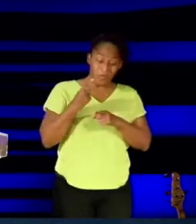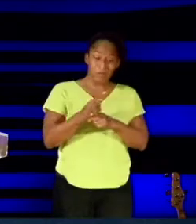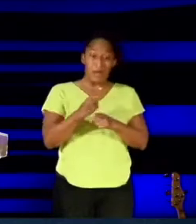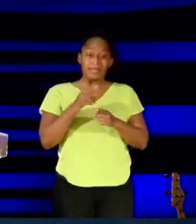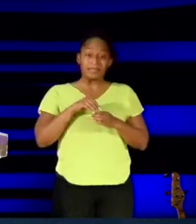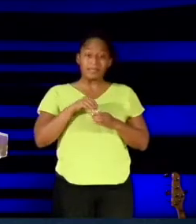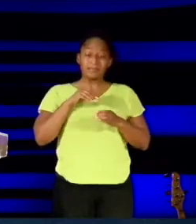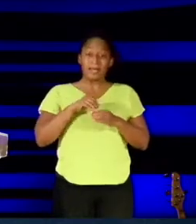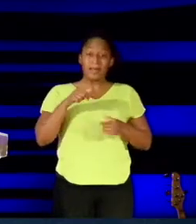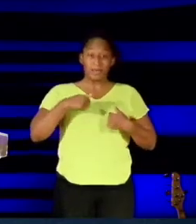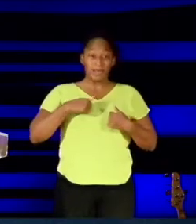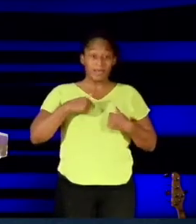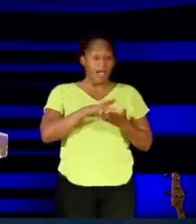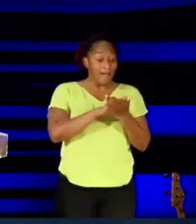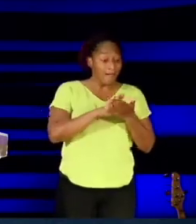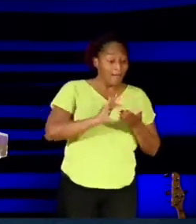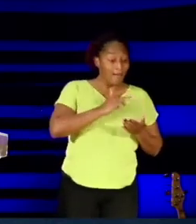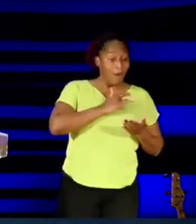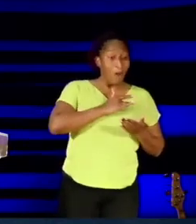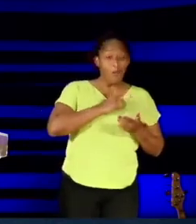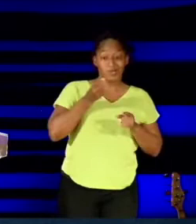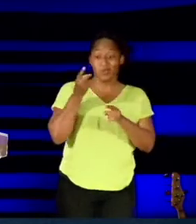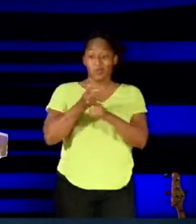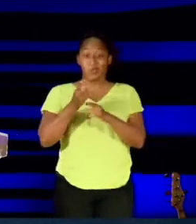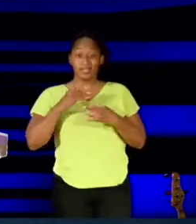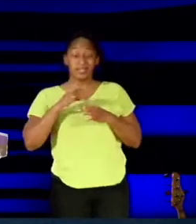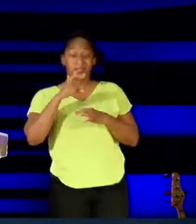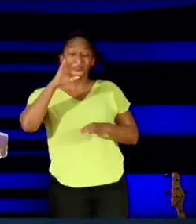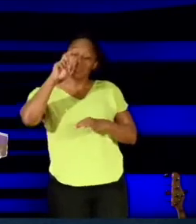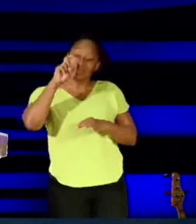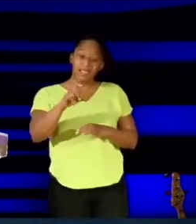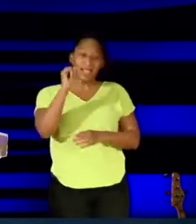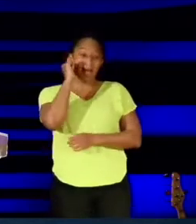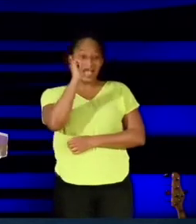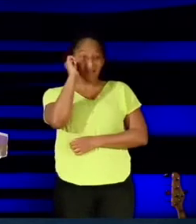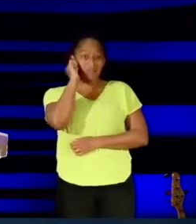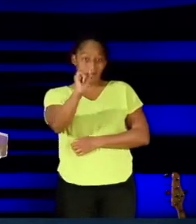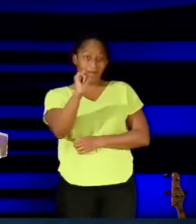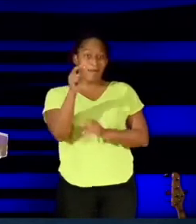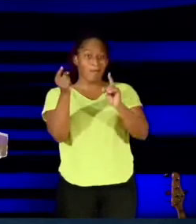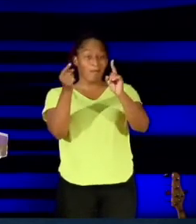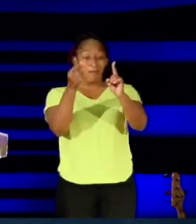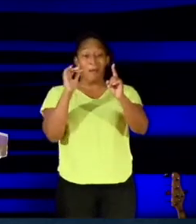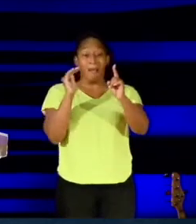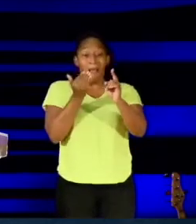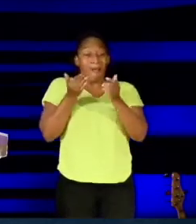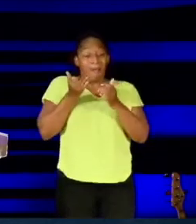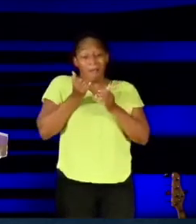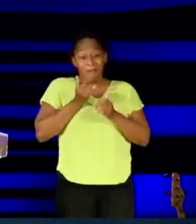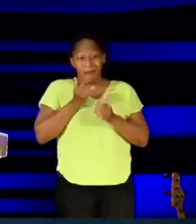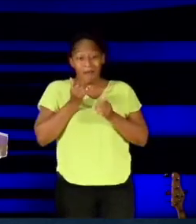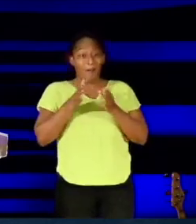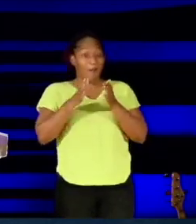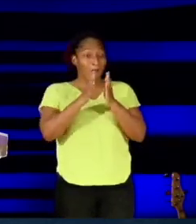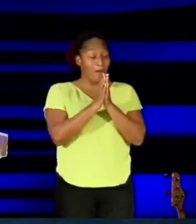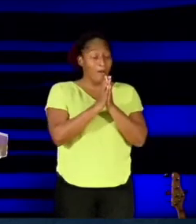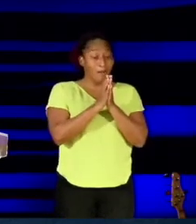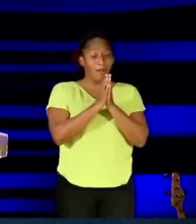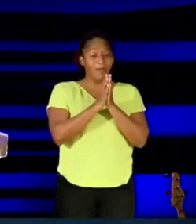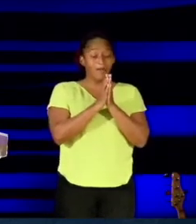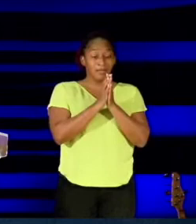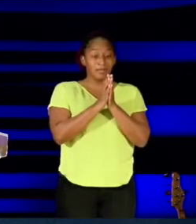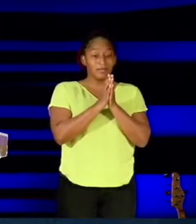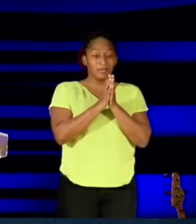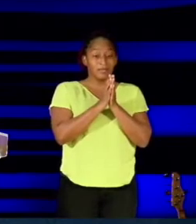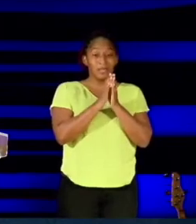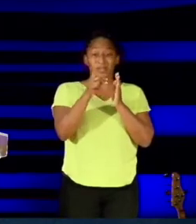to be the daily goal. That's it. That's it. Our prayer call meditation has been coming from 1 Thessalonians 5 and 23. And